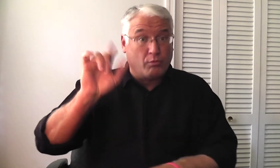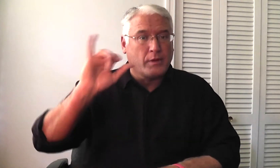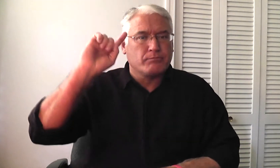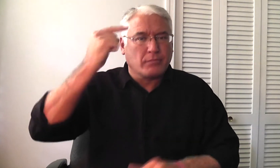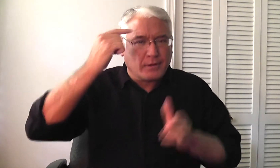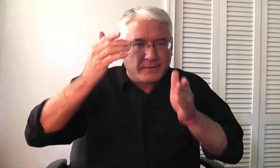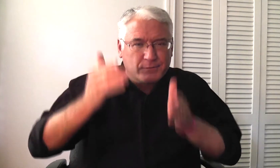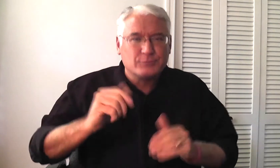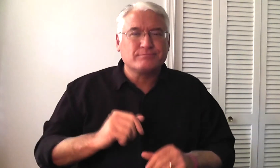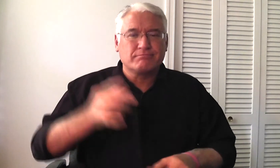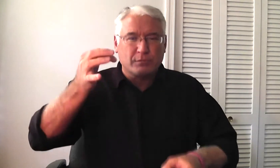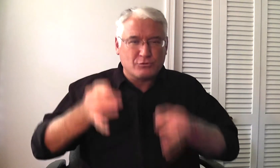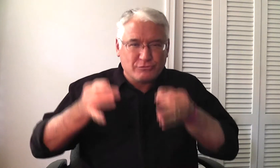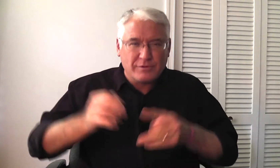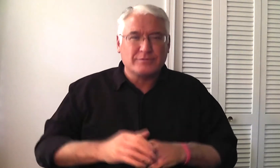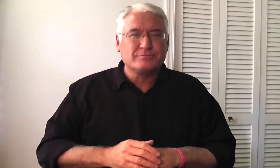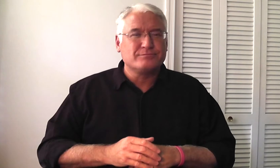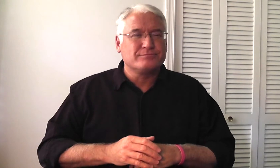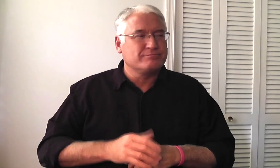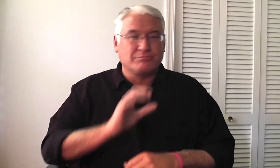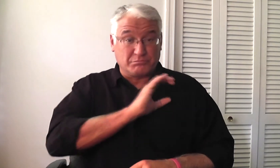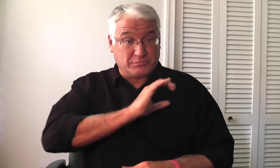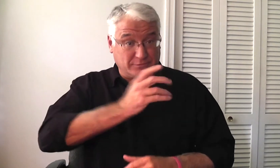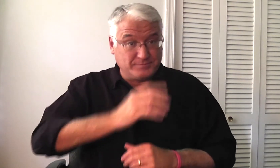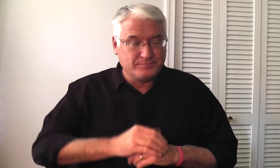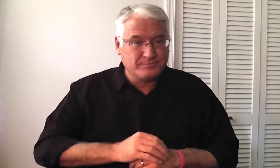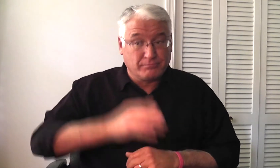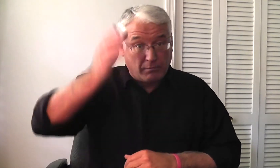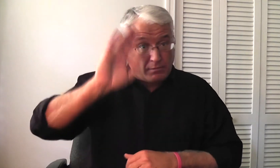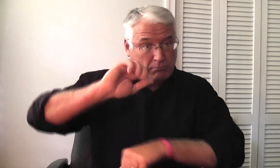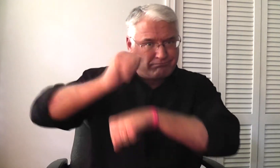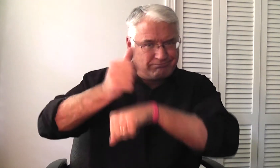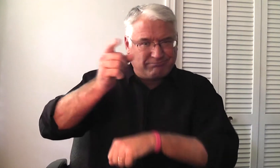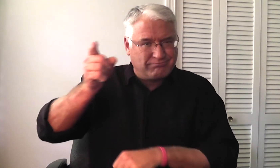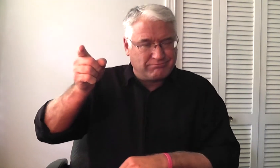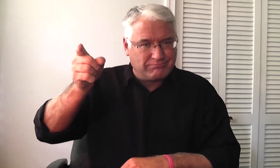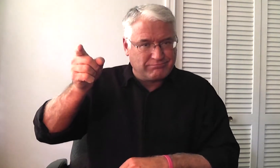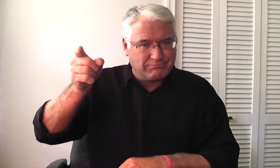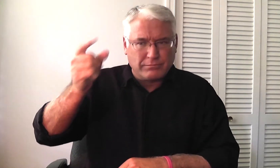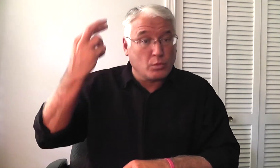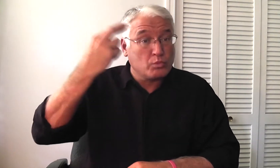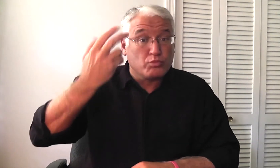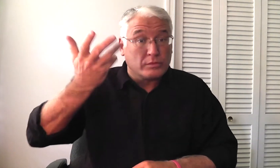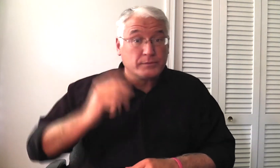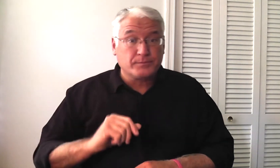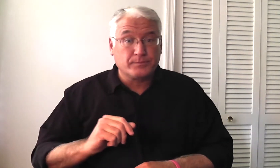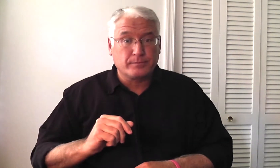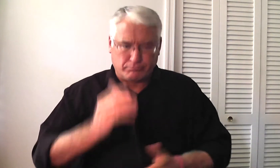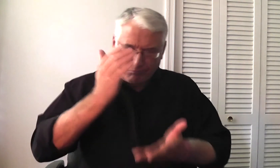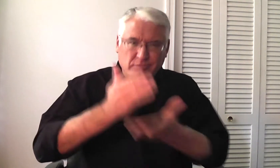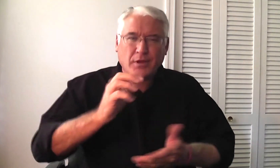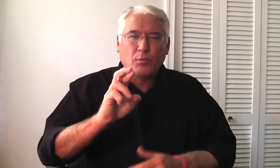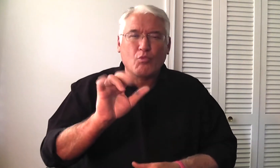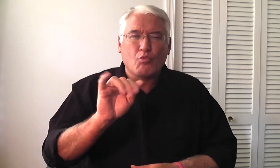that God established judges, governors, police. He established them. Why?